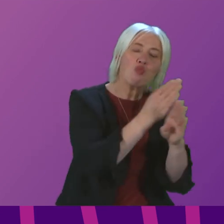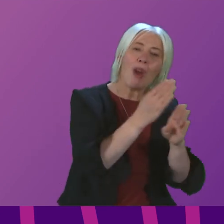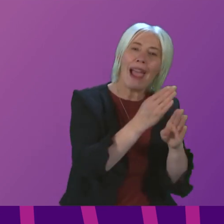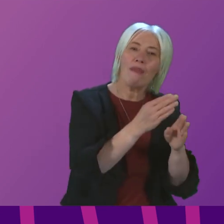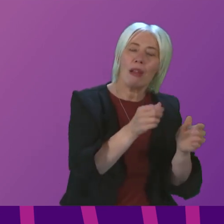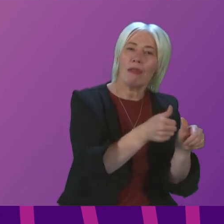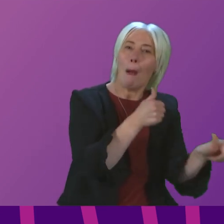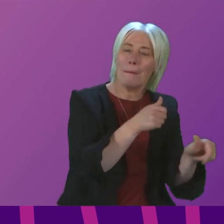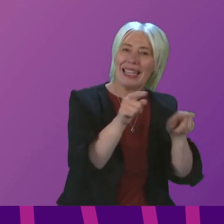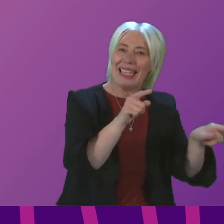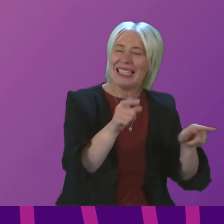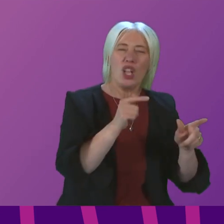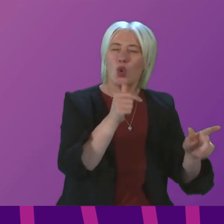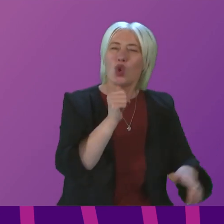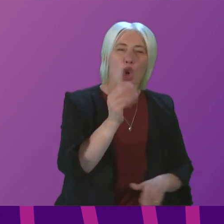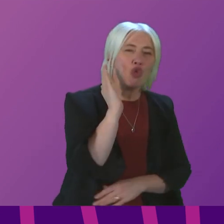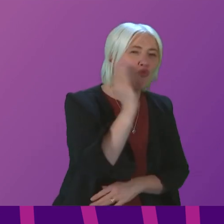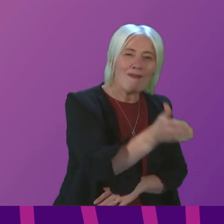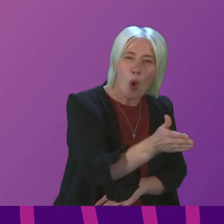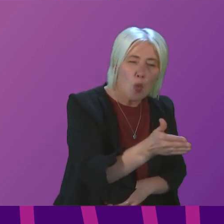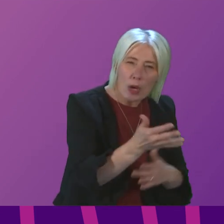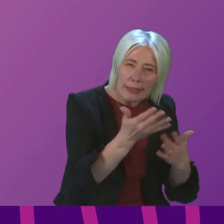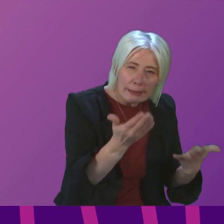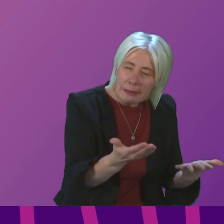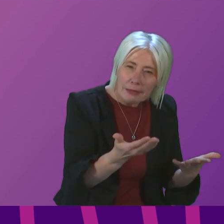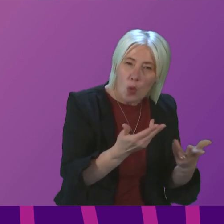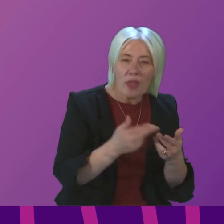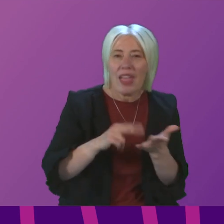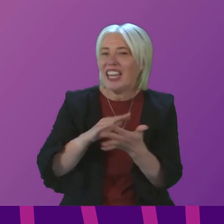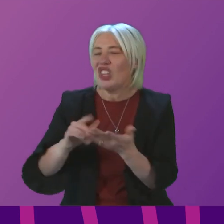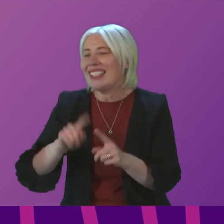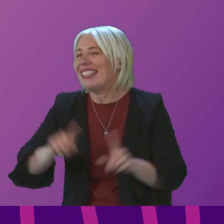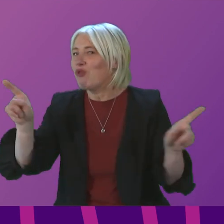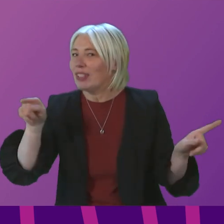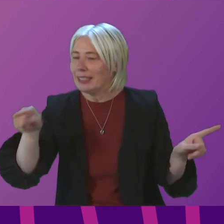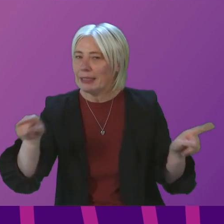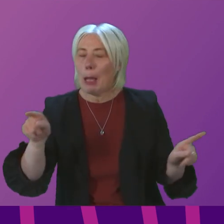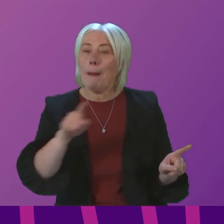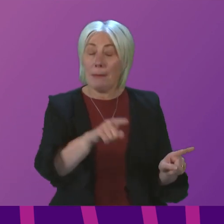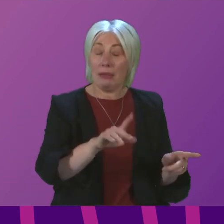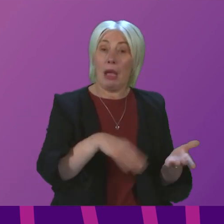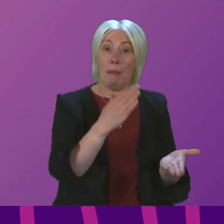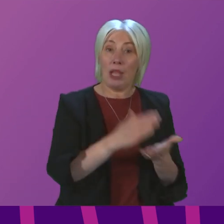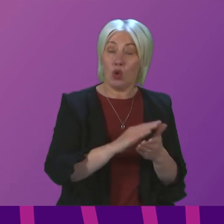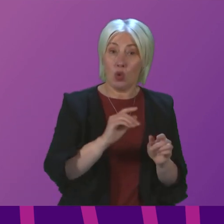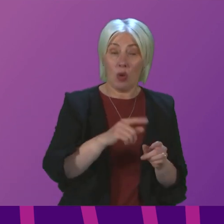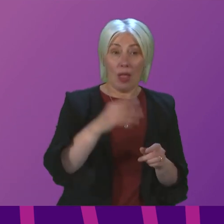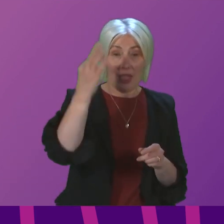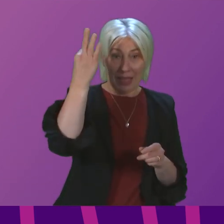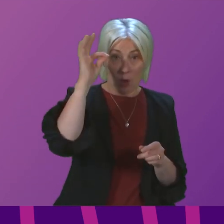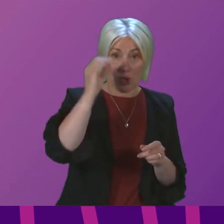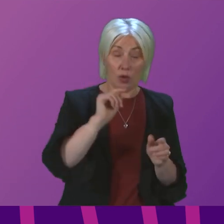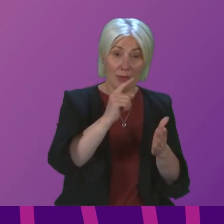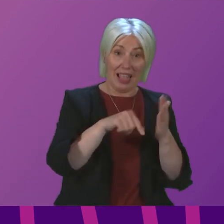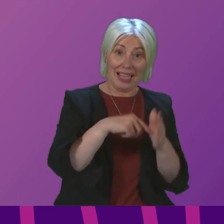operators. So it is not as straightforward as it is with the NHS. However, I will ensure after councils are re-elected